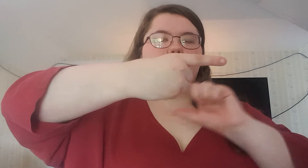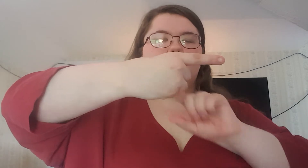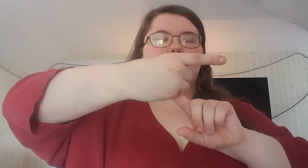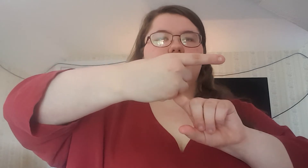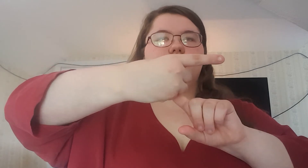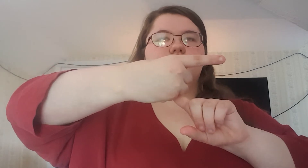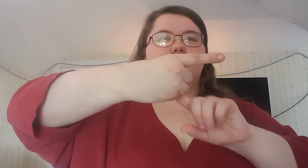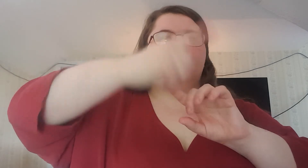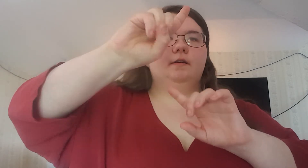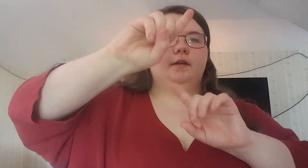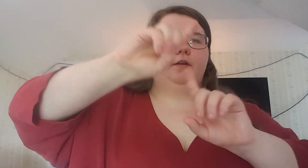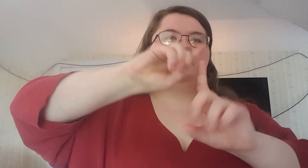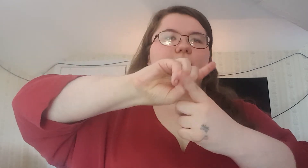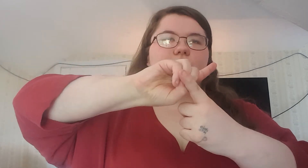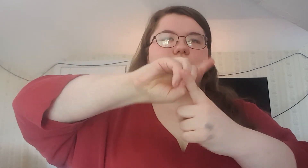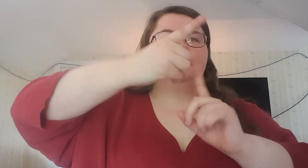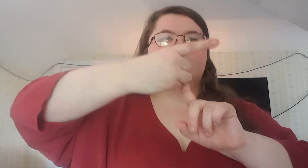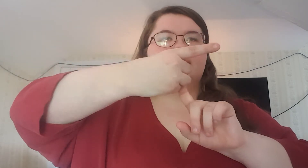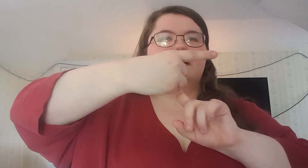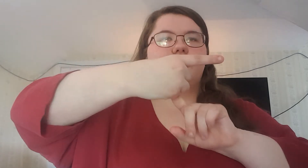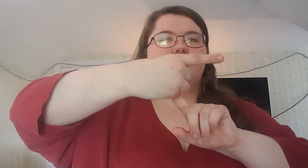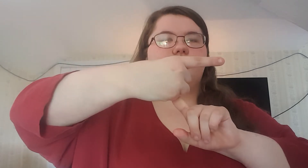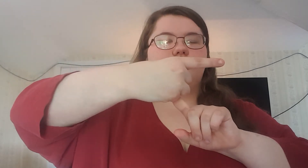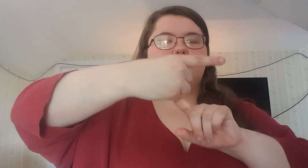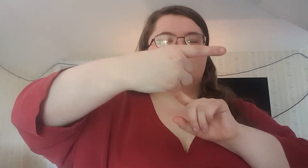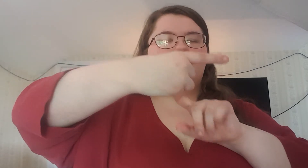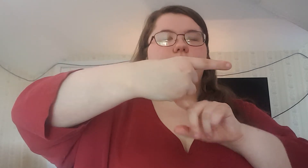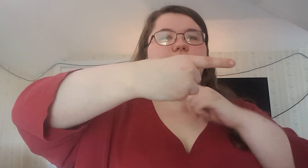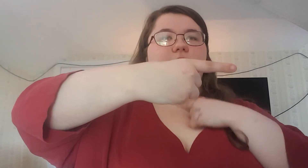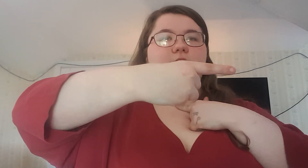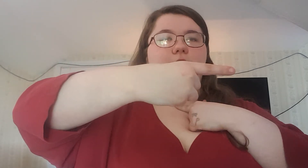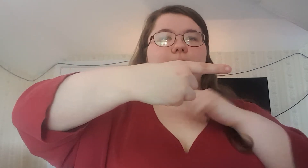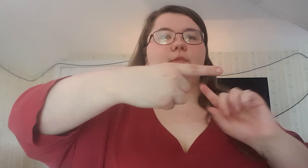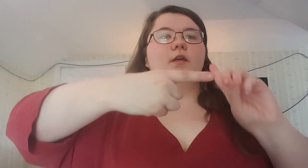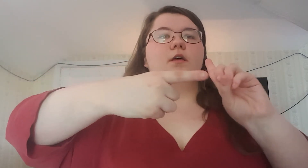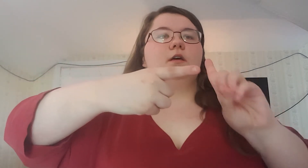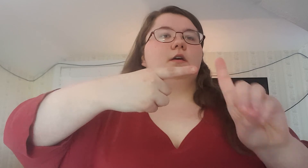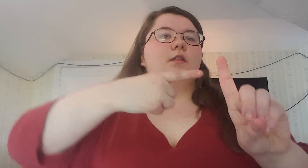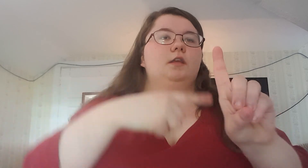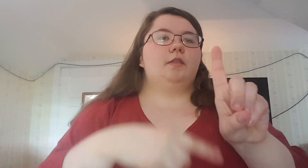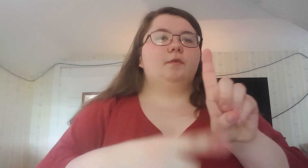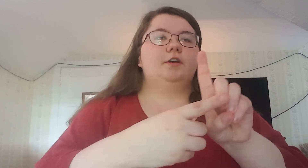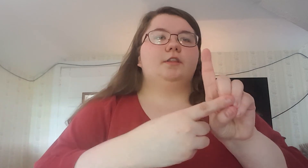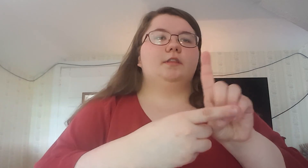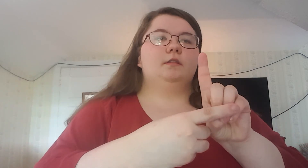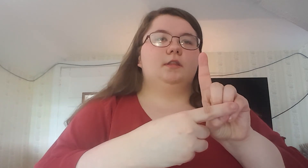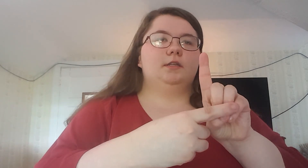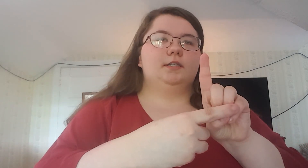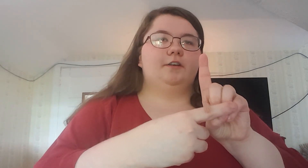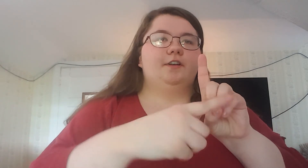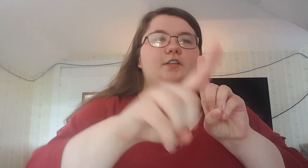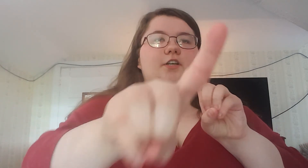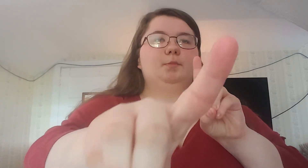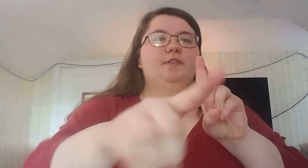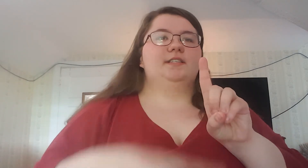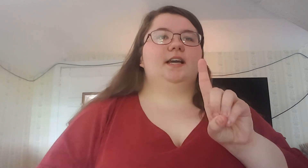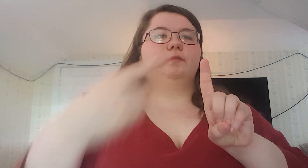your fingers, the inside of your fingers, are gonna be facing you. The other one, the inside of your fingers, are gonna be facing out.